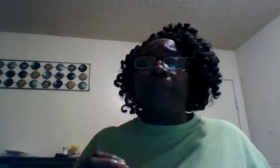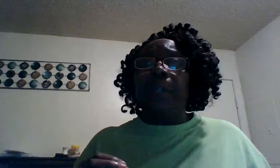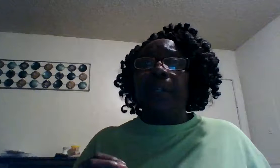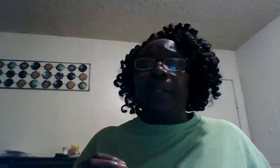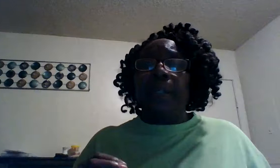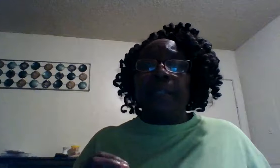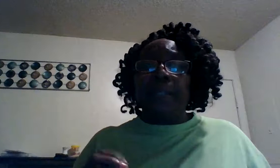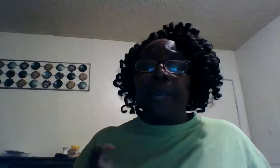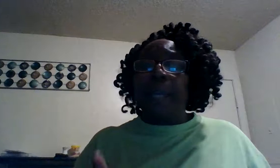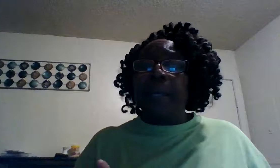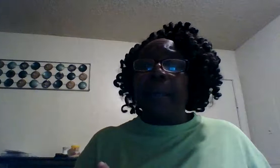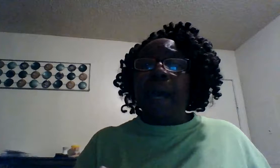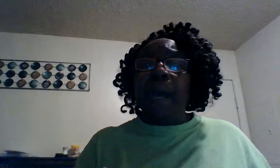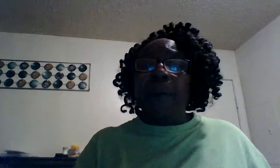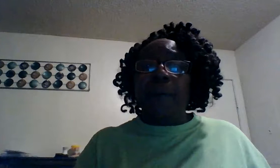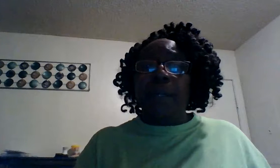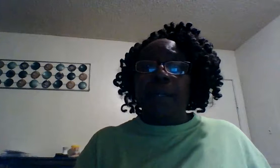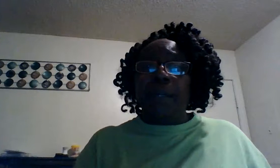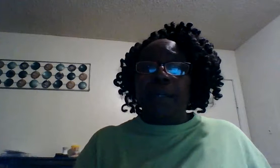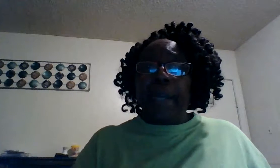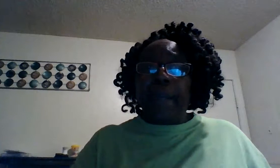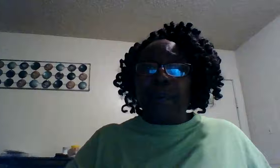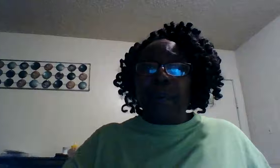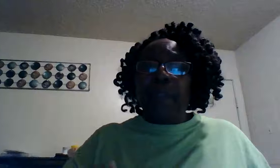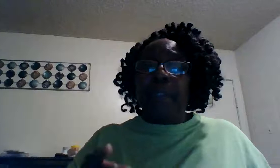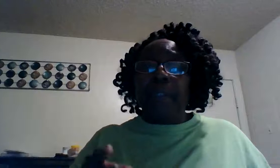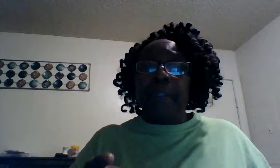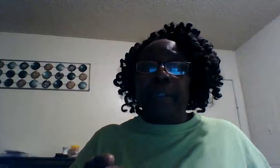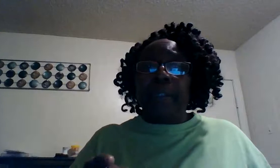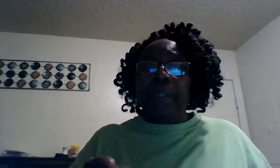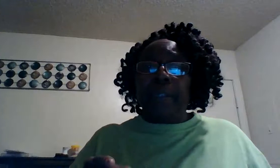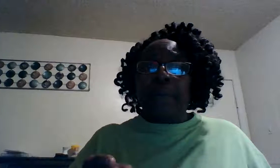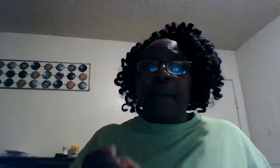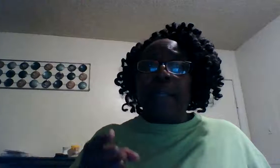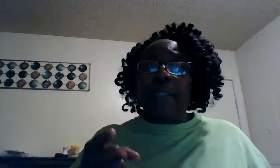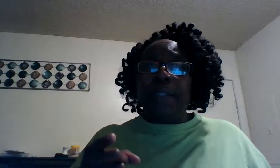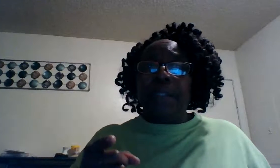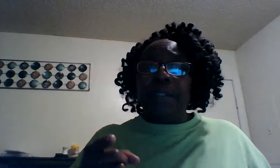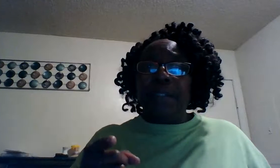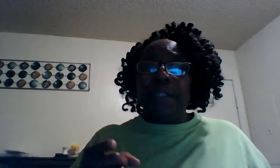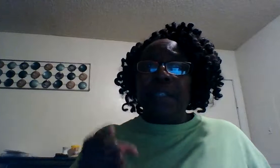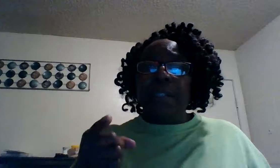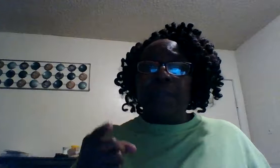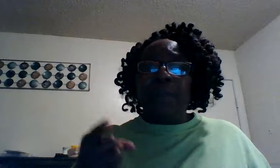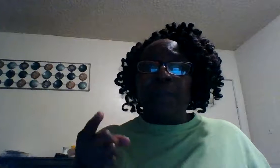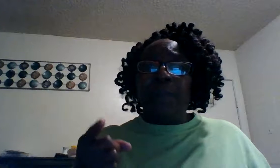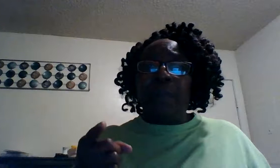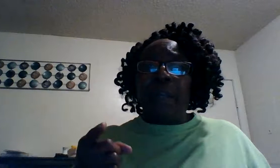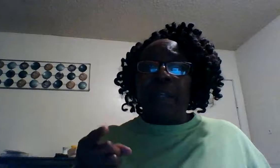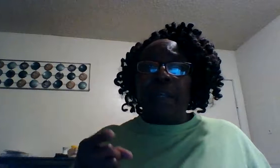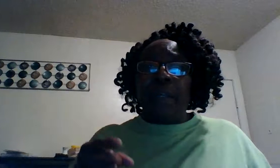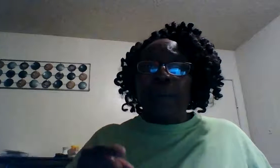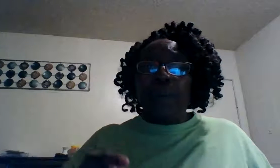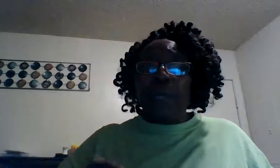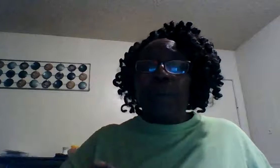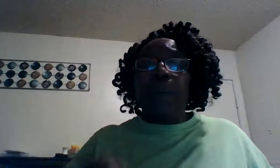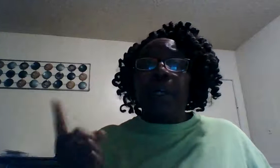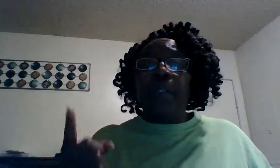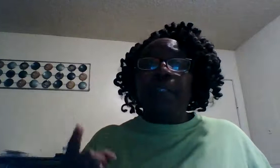the same power that quicken christ jesus from the grave will quicken